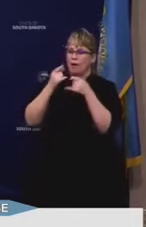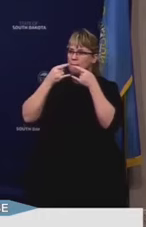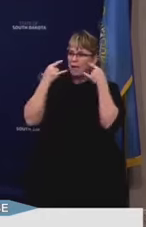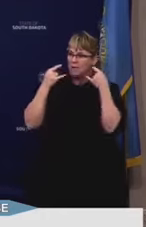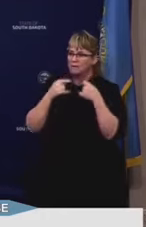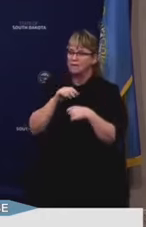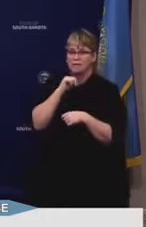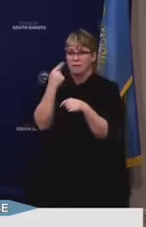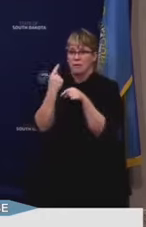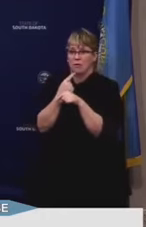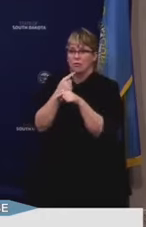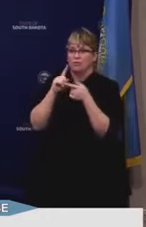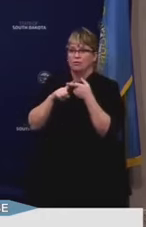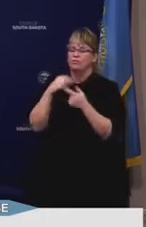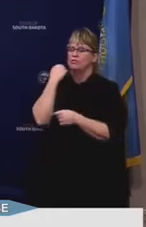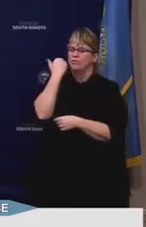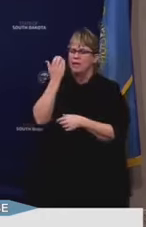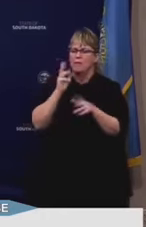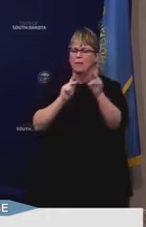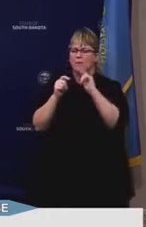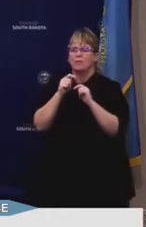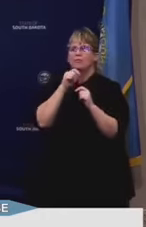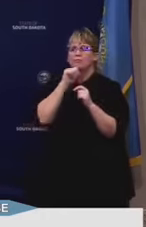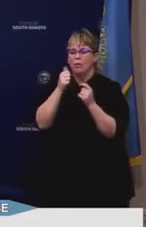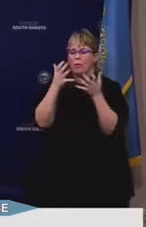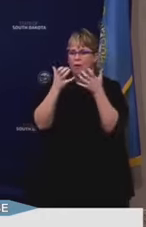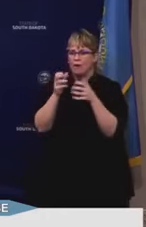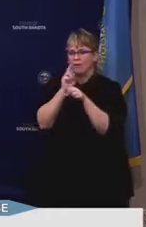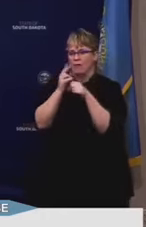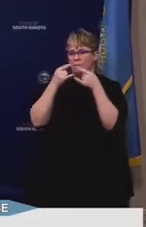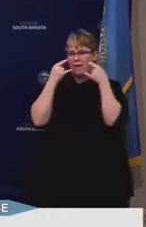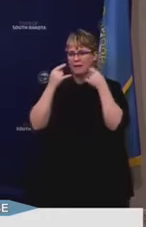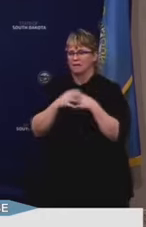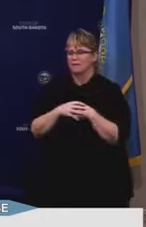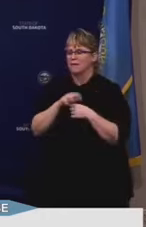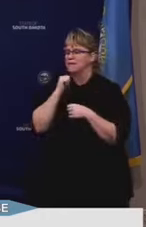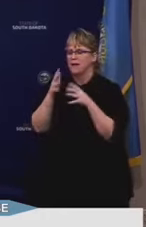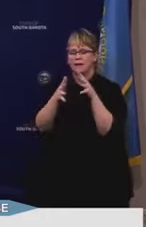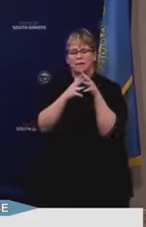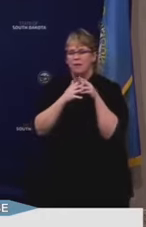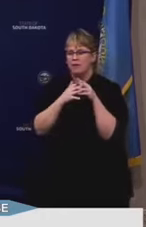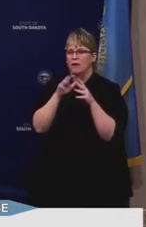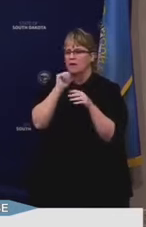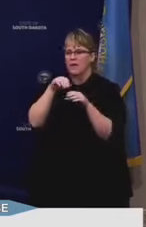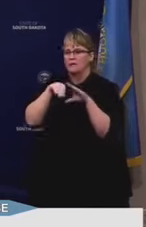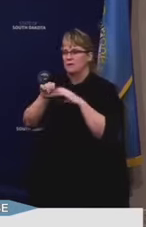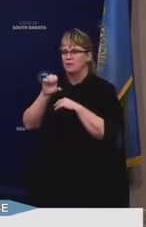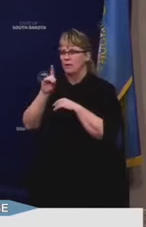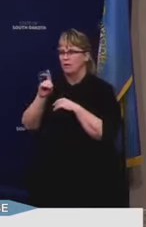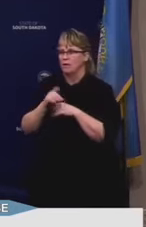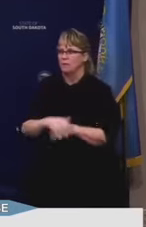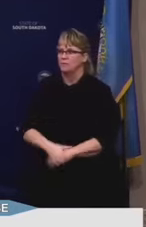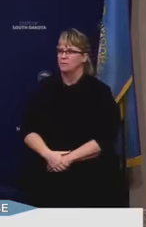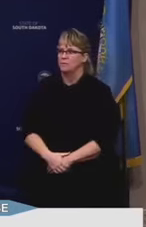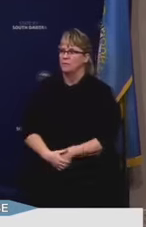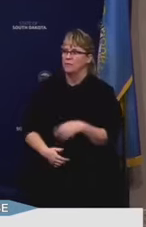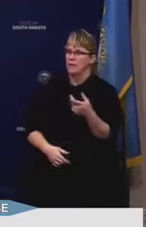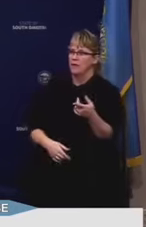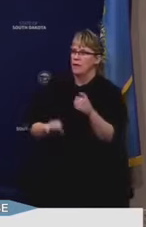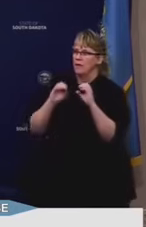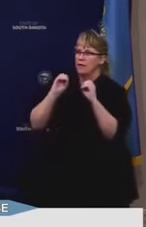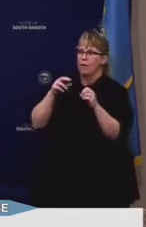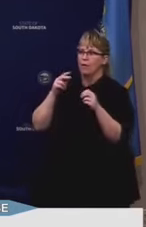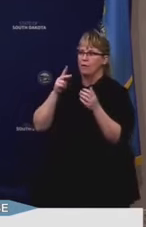And I think it's inappropriate for us to shame people who choose not to wear a mask. That's not what America is about. It's not what South Dakota is about. So no double mask